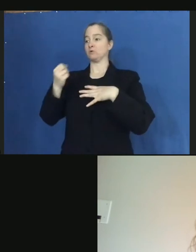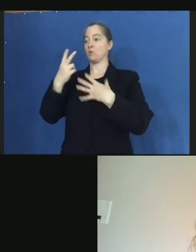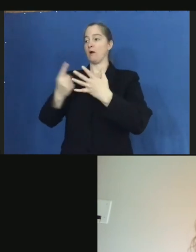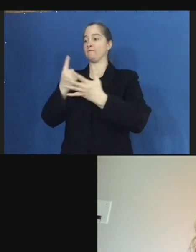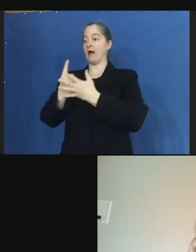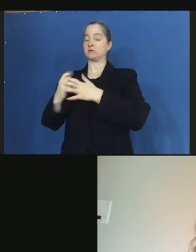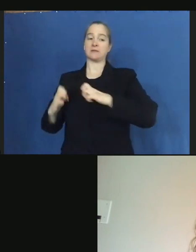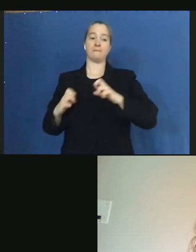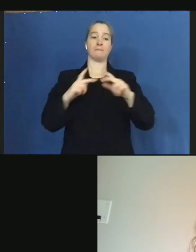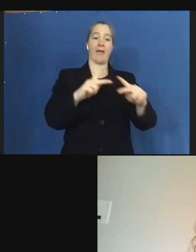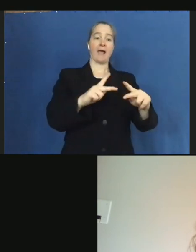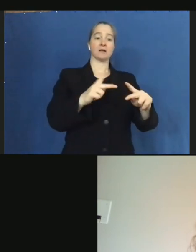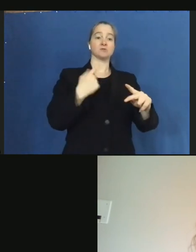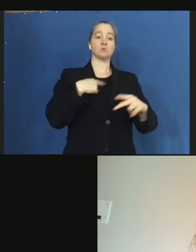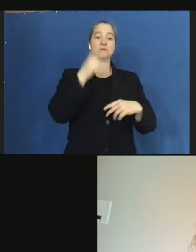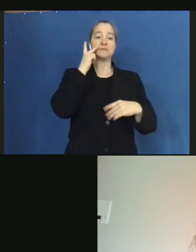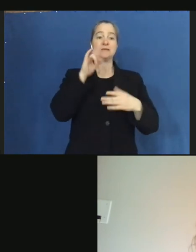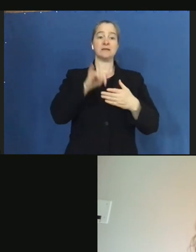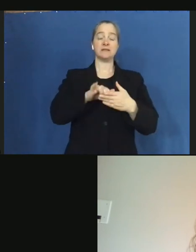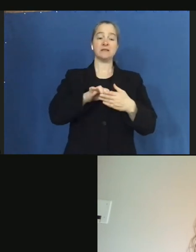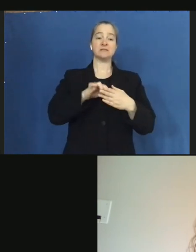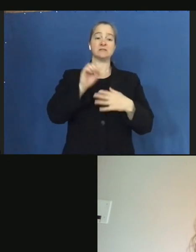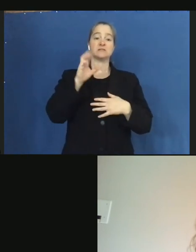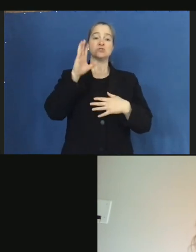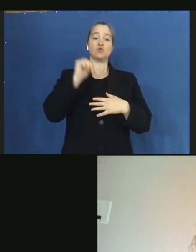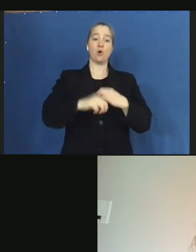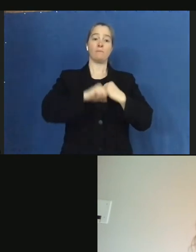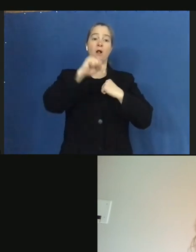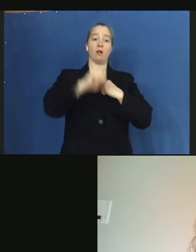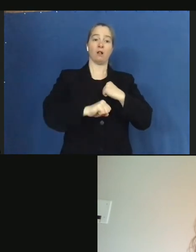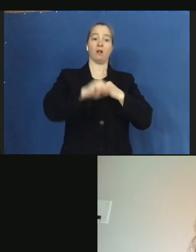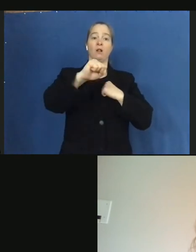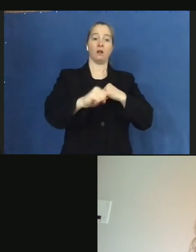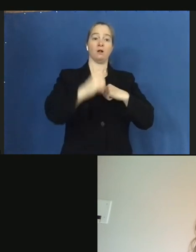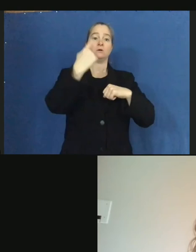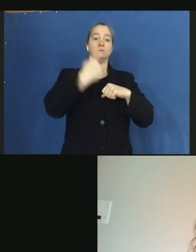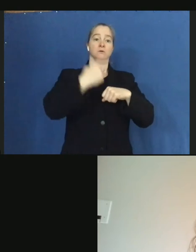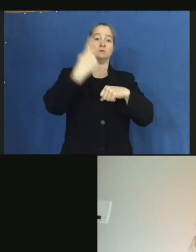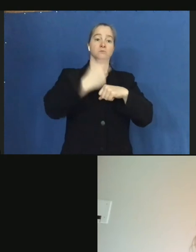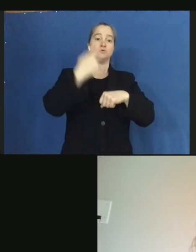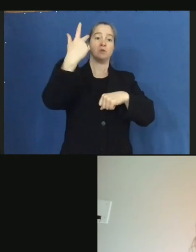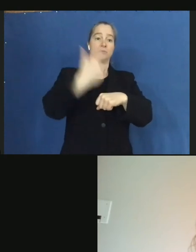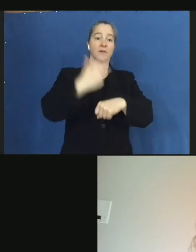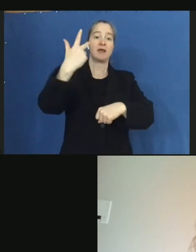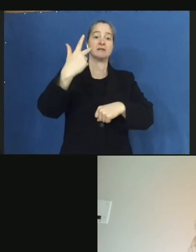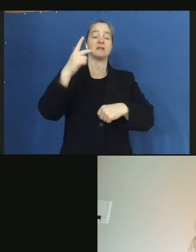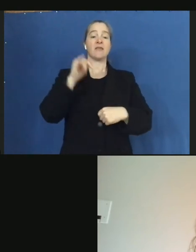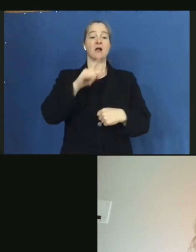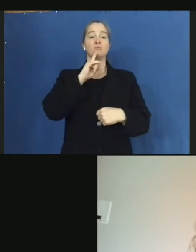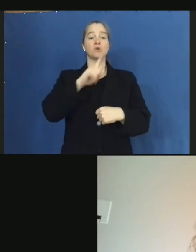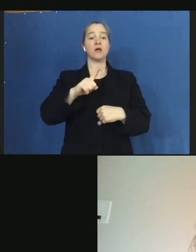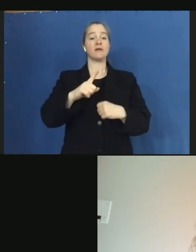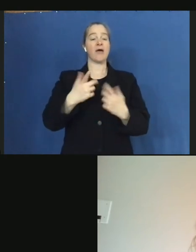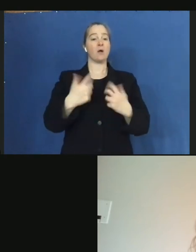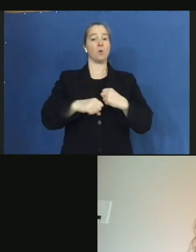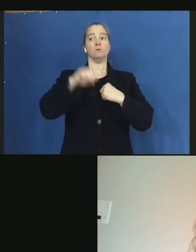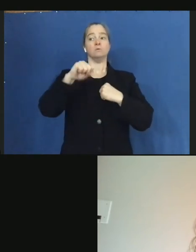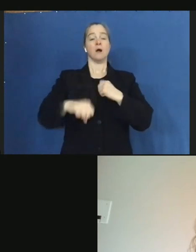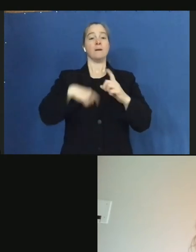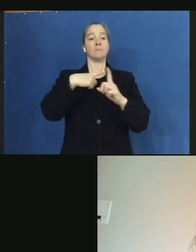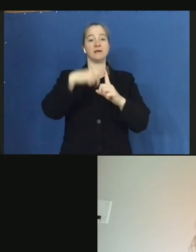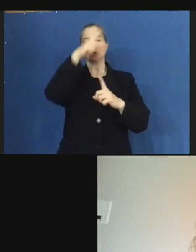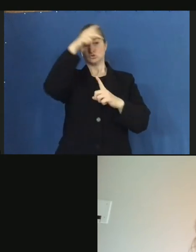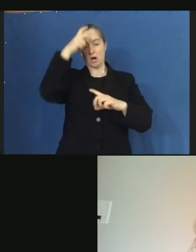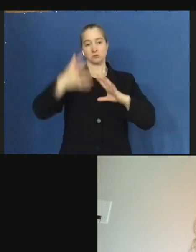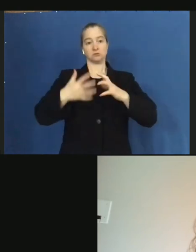storms just stretching into tomorrow, it really stretches our resources. And we've got the dump trucks that are running, you know, that full time, too. Because,